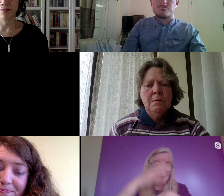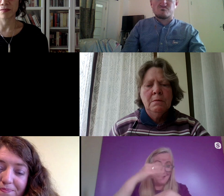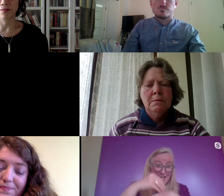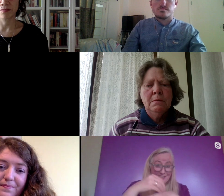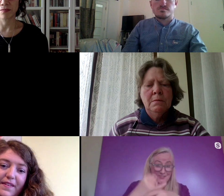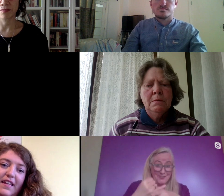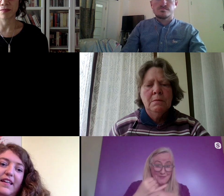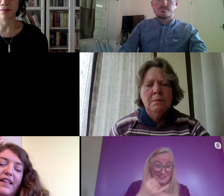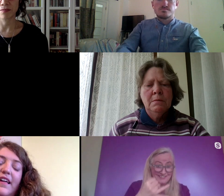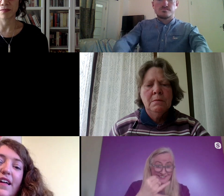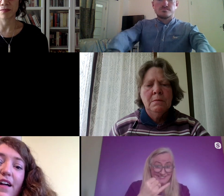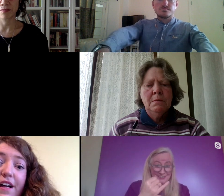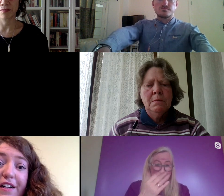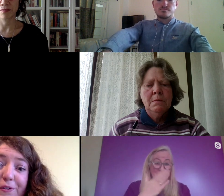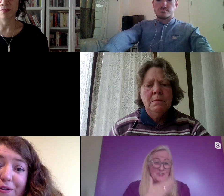possible.